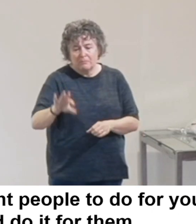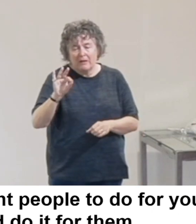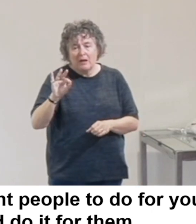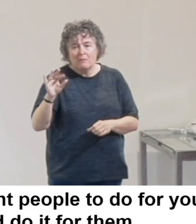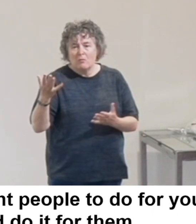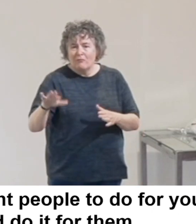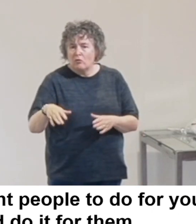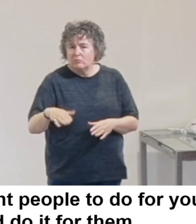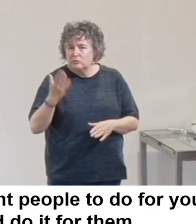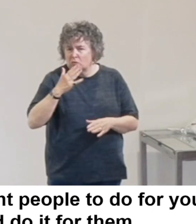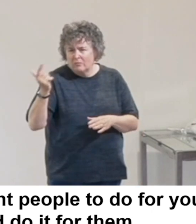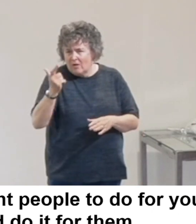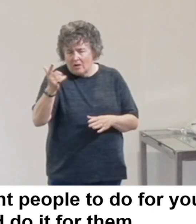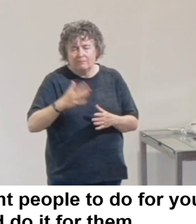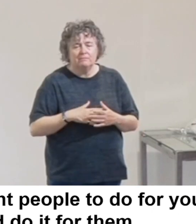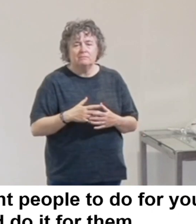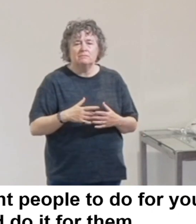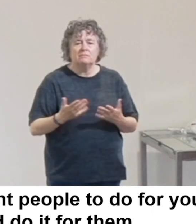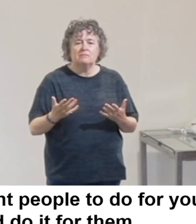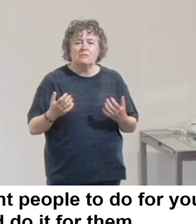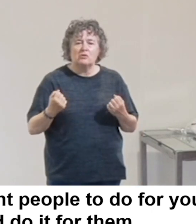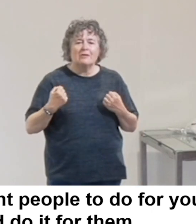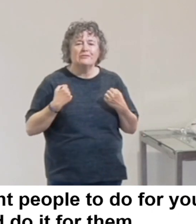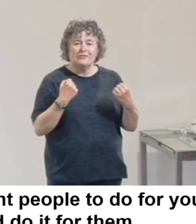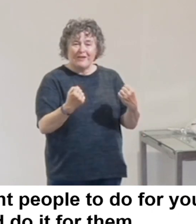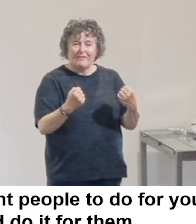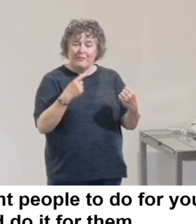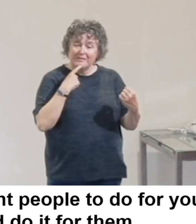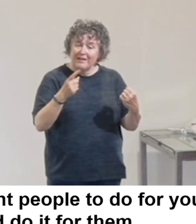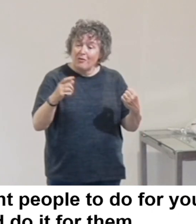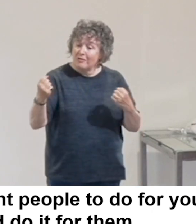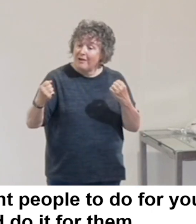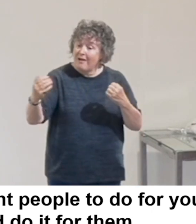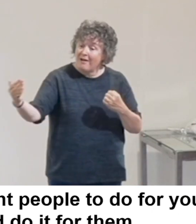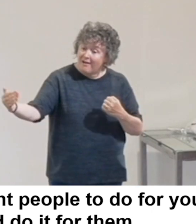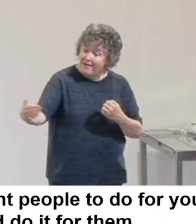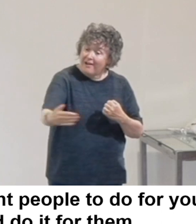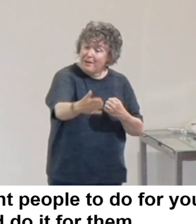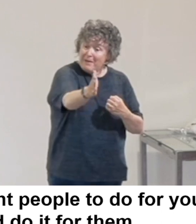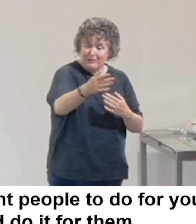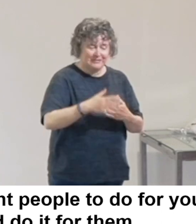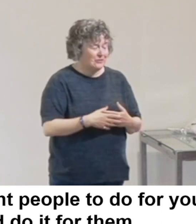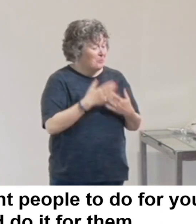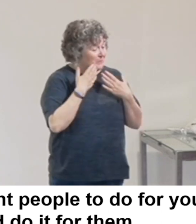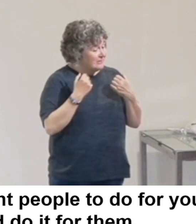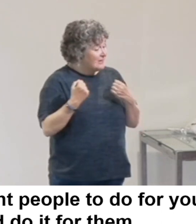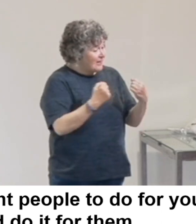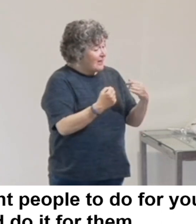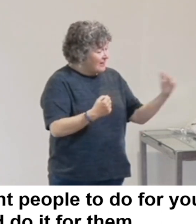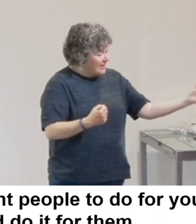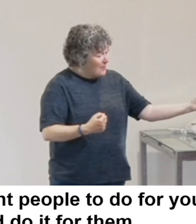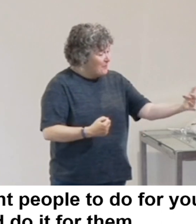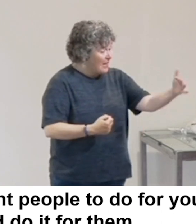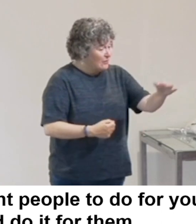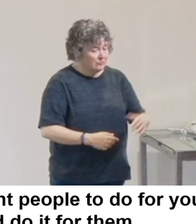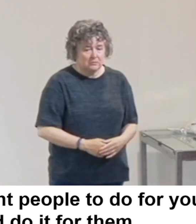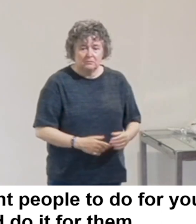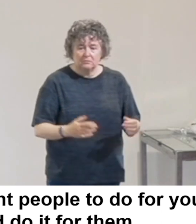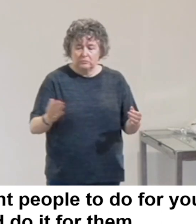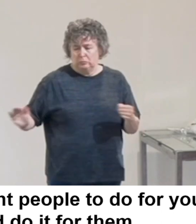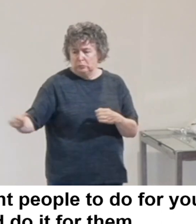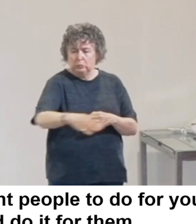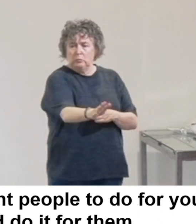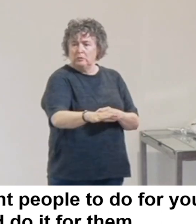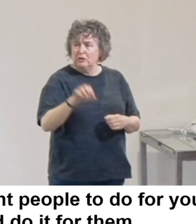and on the way I'd be letting people out in front of me in side roads. I wouldn't scream and shout when somebody cut me up